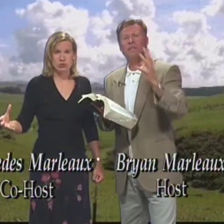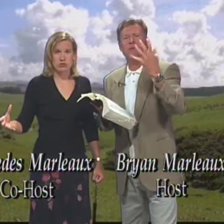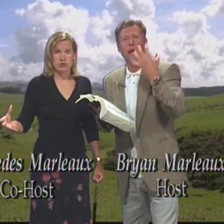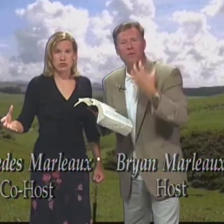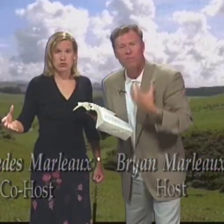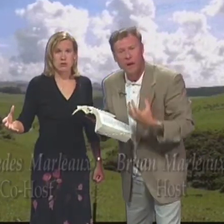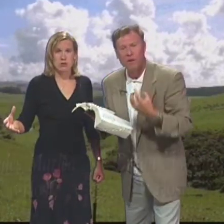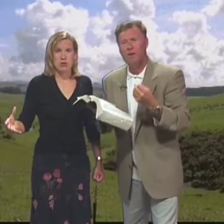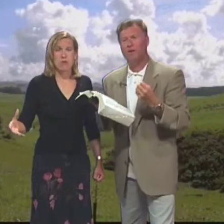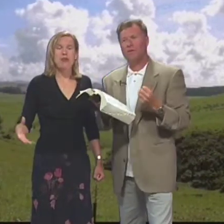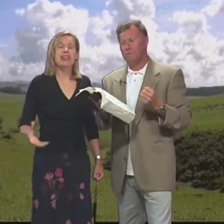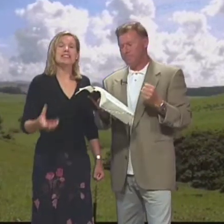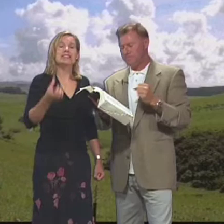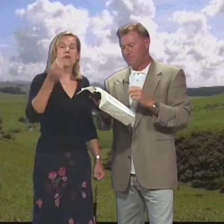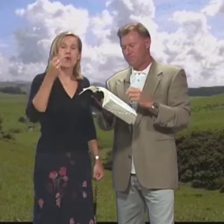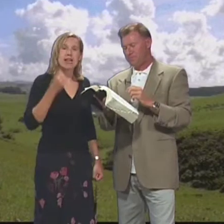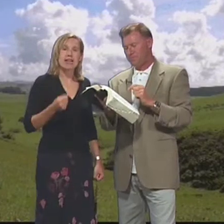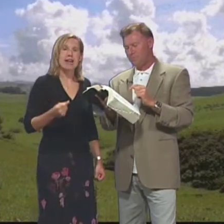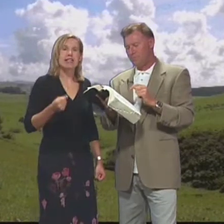Because they rely On their own power